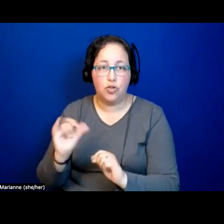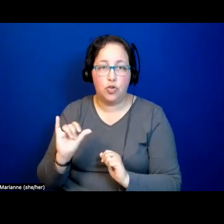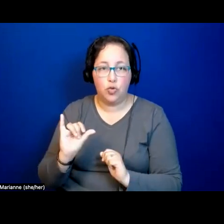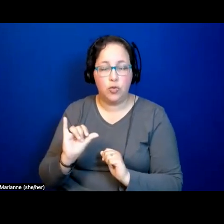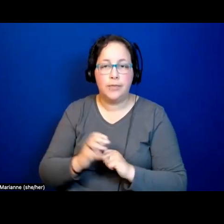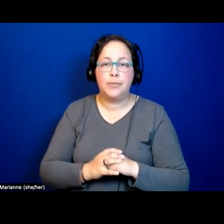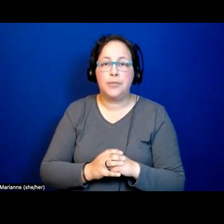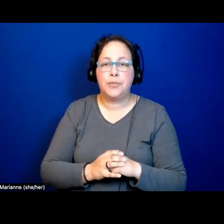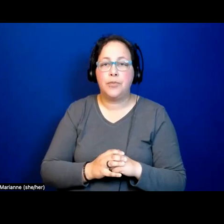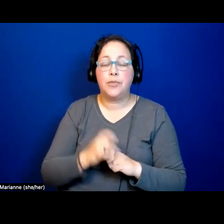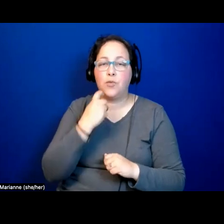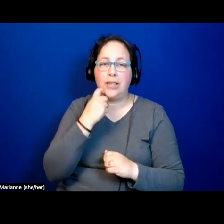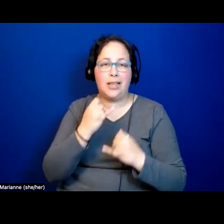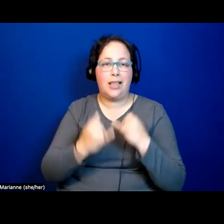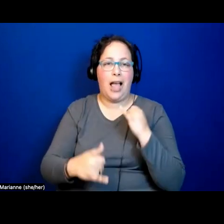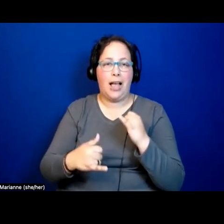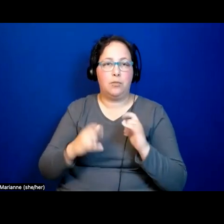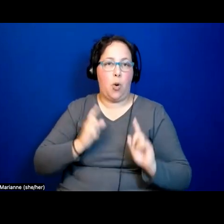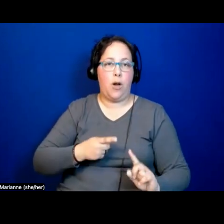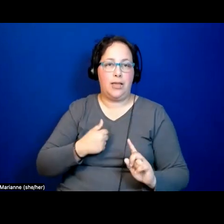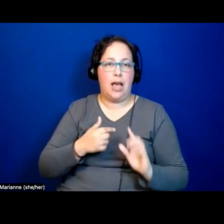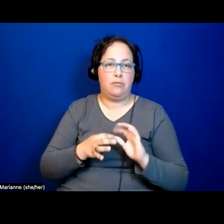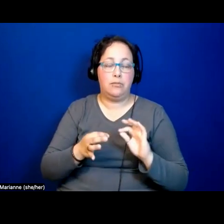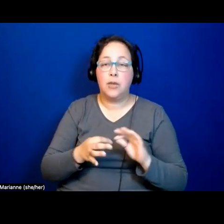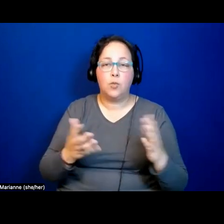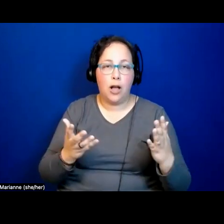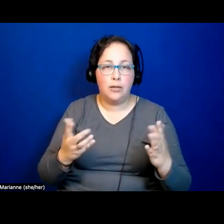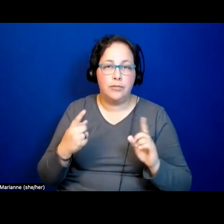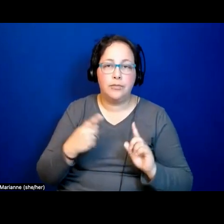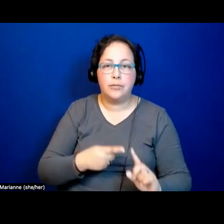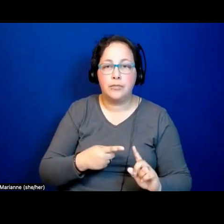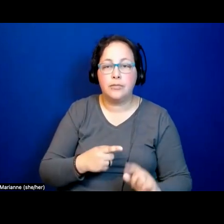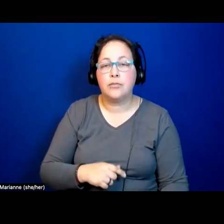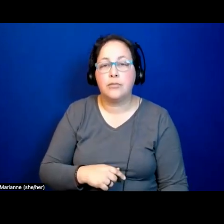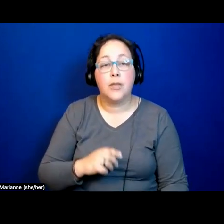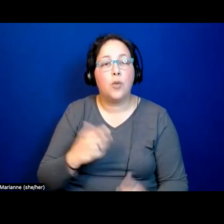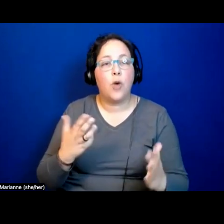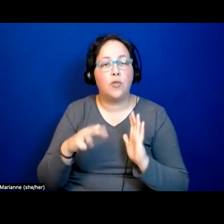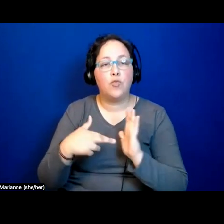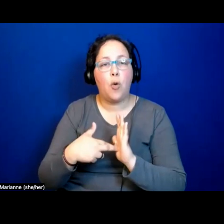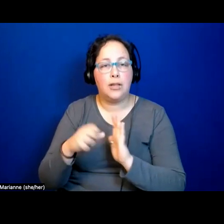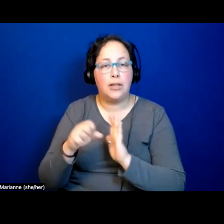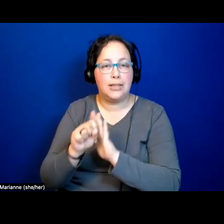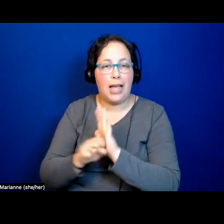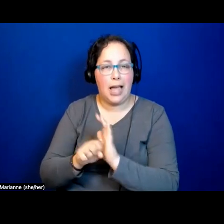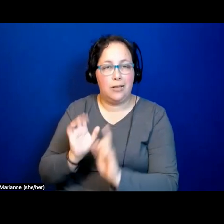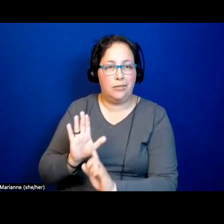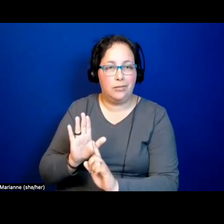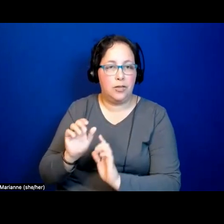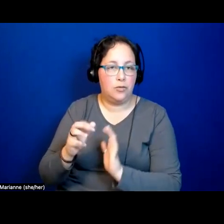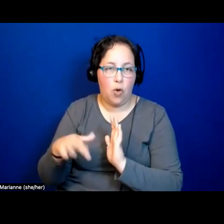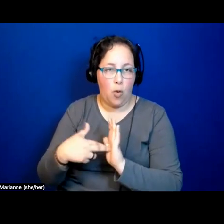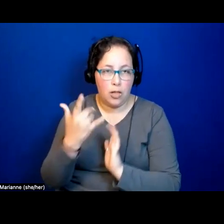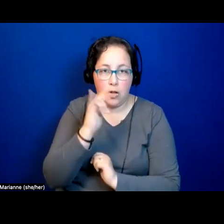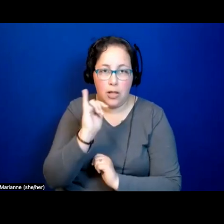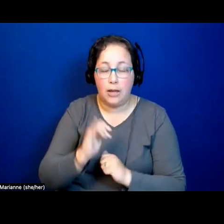my, in the last point in my, in my brief comments, which has to do with the role of the state. So I will say that the worldwide